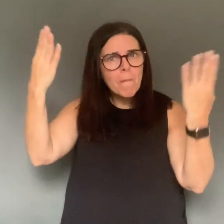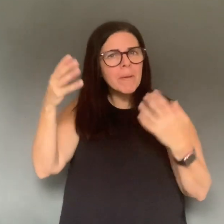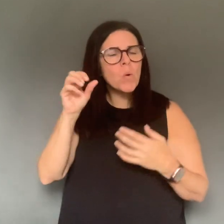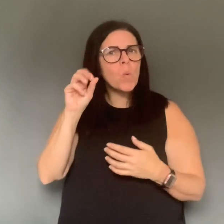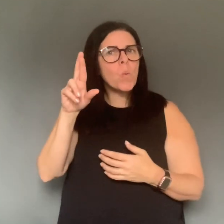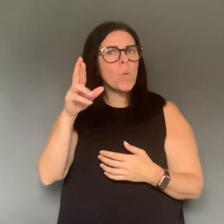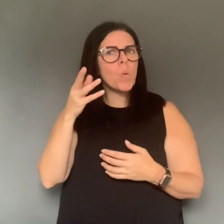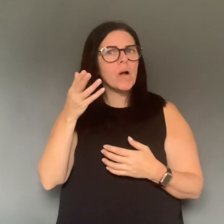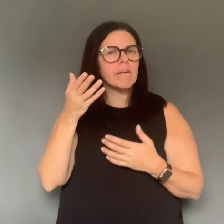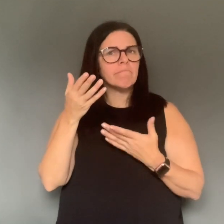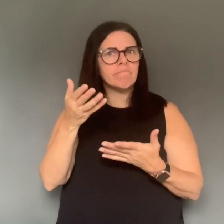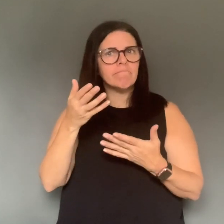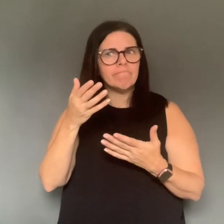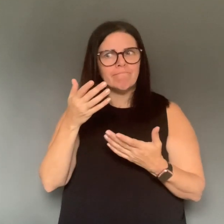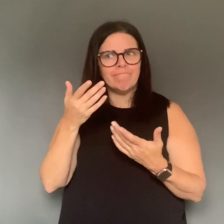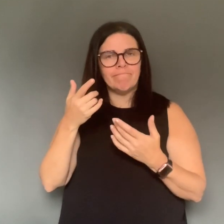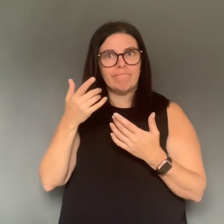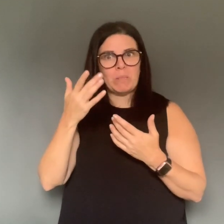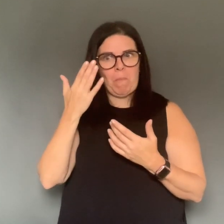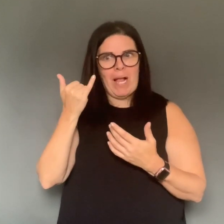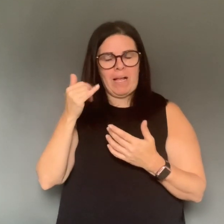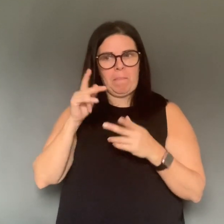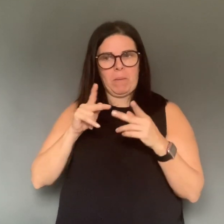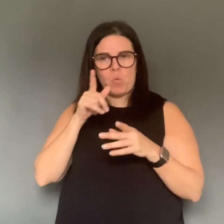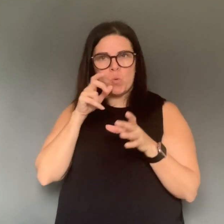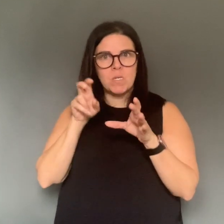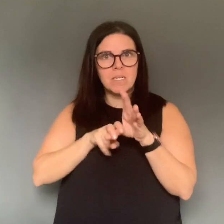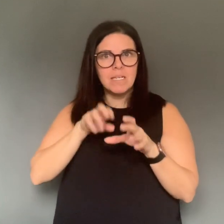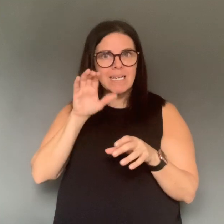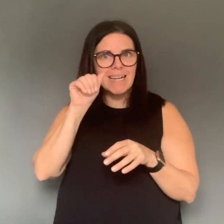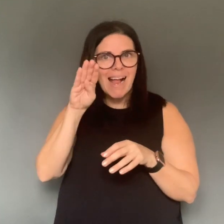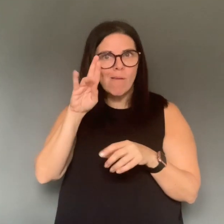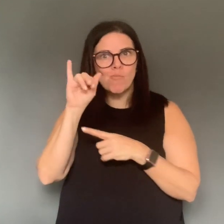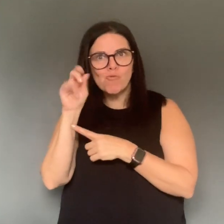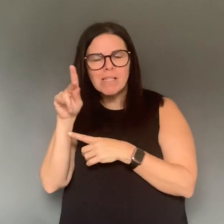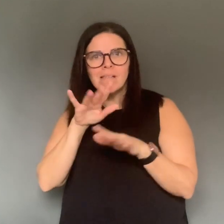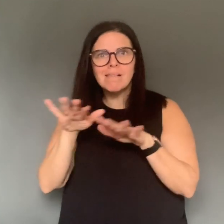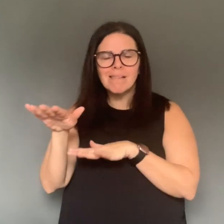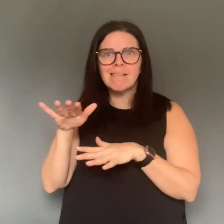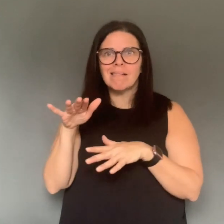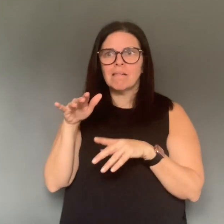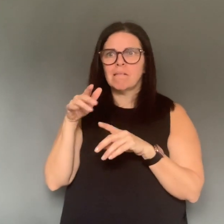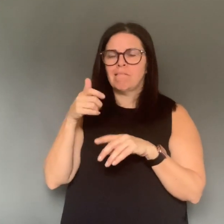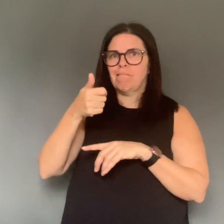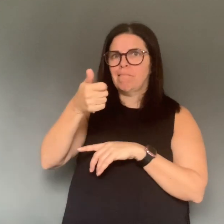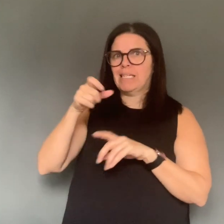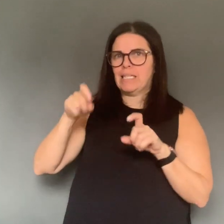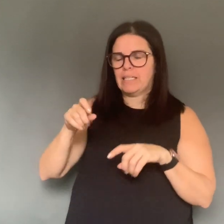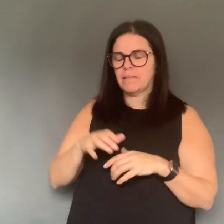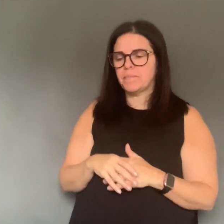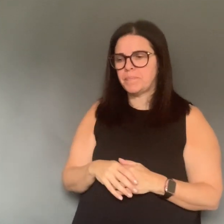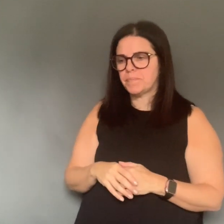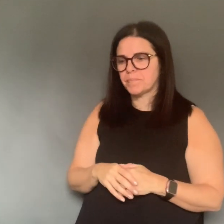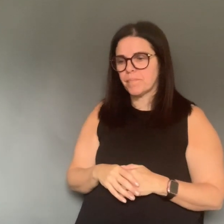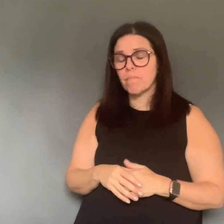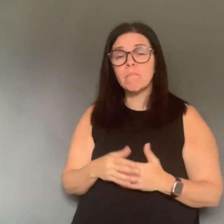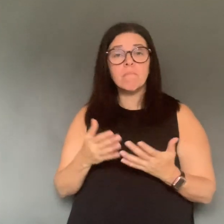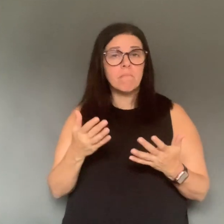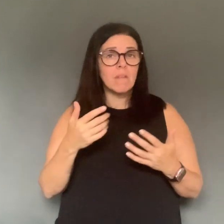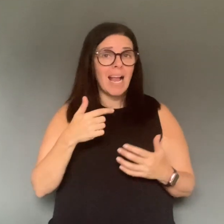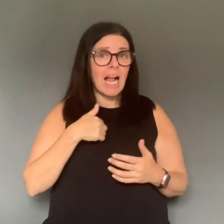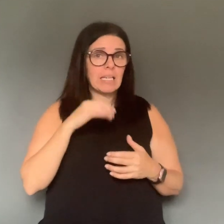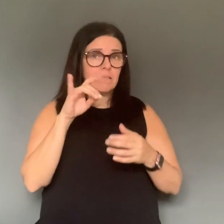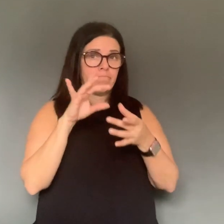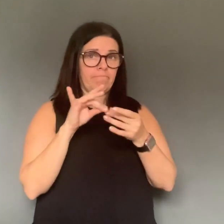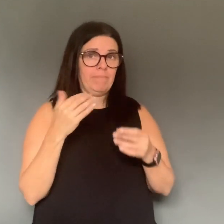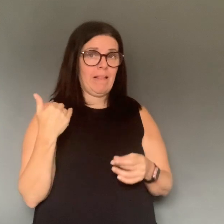transit, uh, during this time? Well, uh, my, uh, media statement is already out there. We issued this statement back